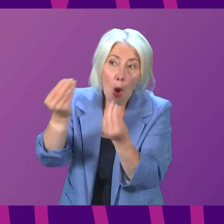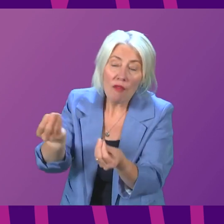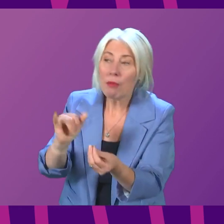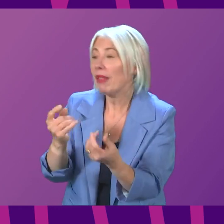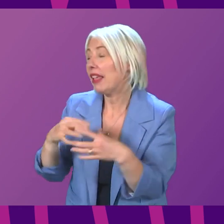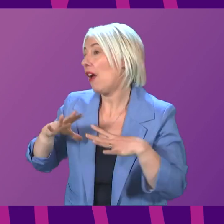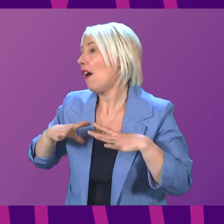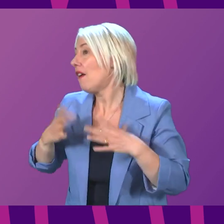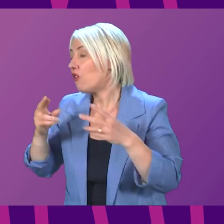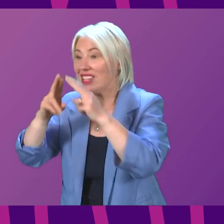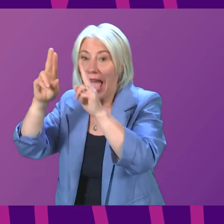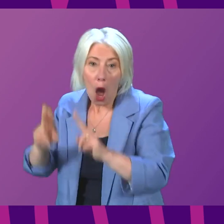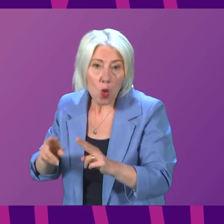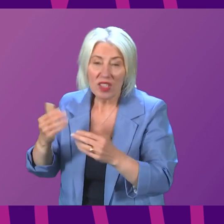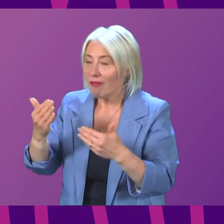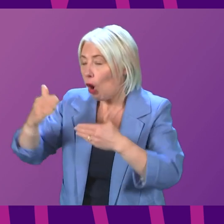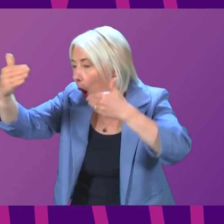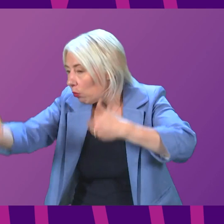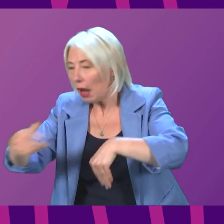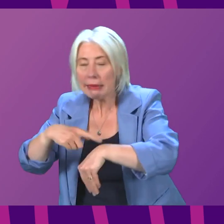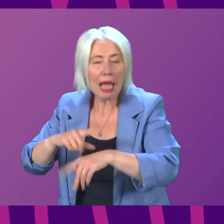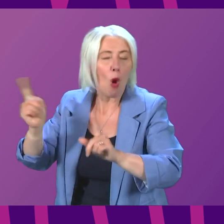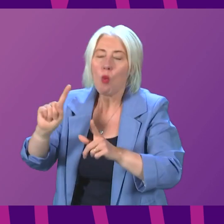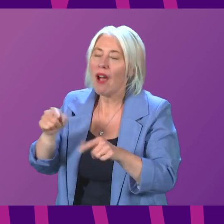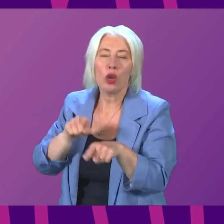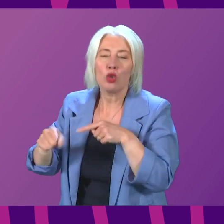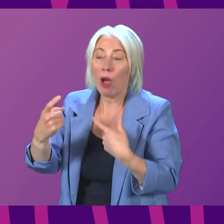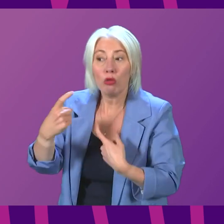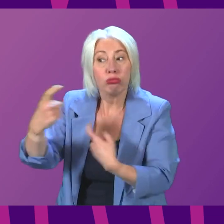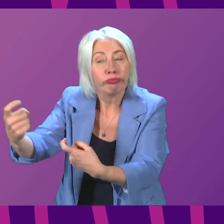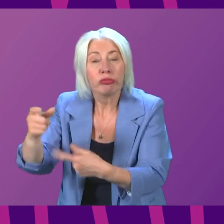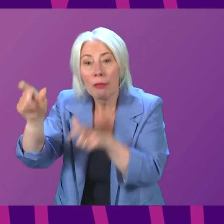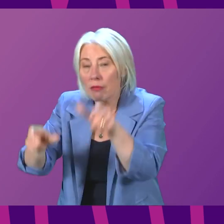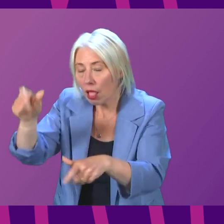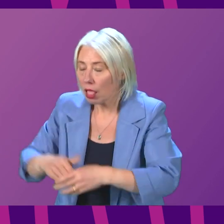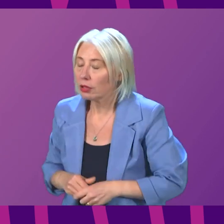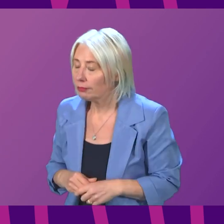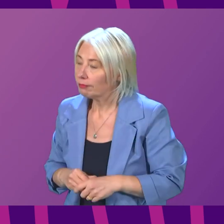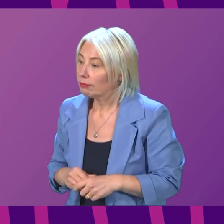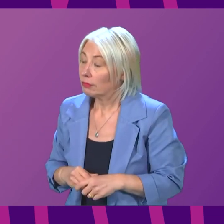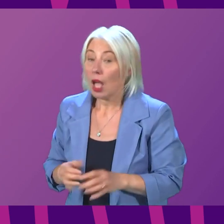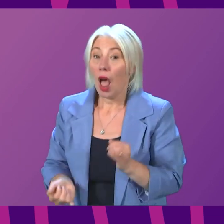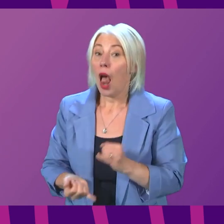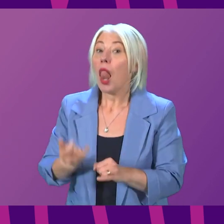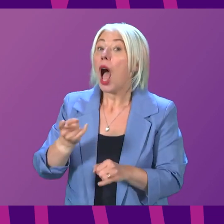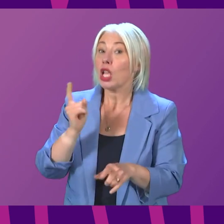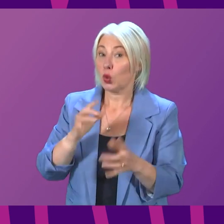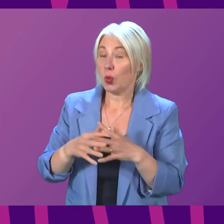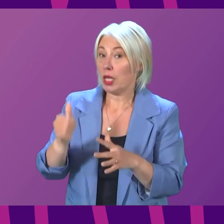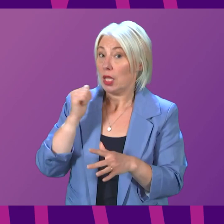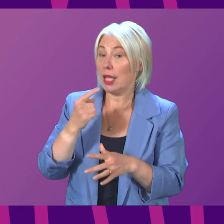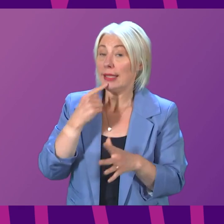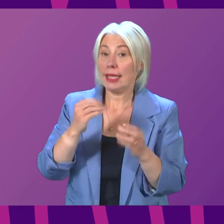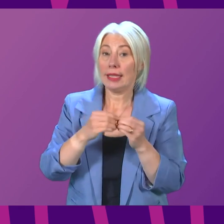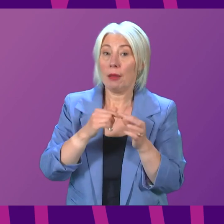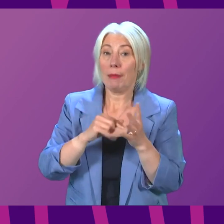housing for an extended period. Jackie Bailey. At the end of last week, The Lancet reported on the crisis at the Beats